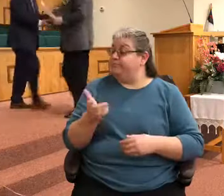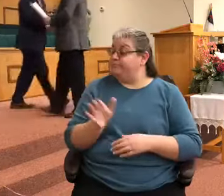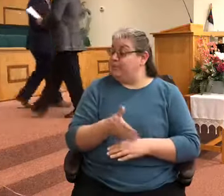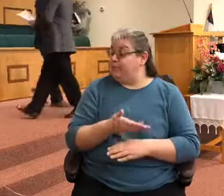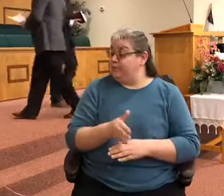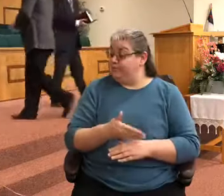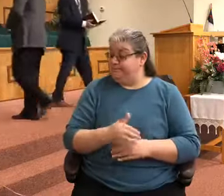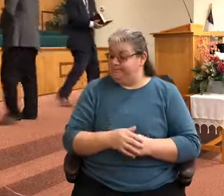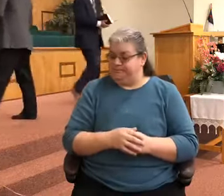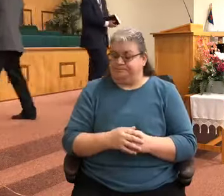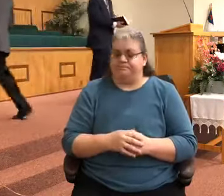Amen.